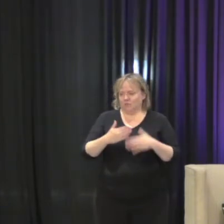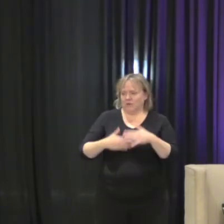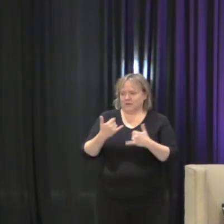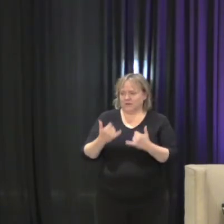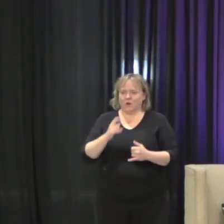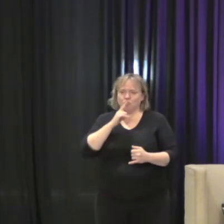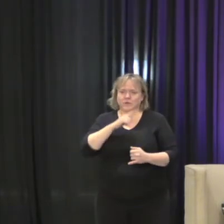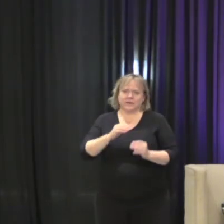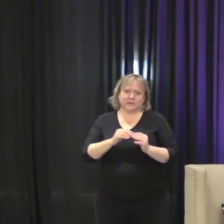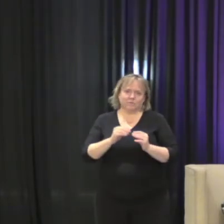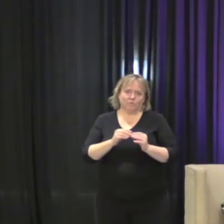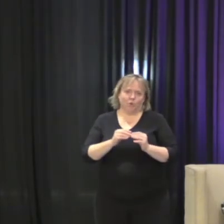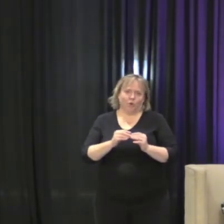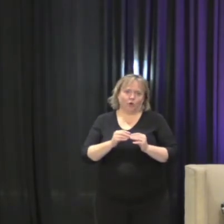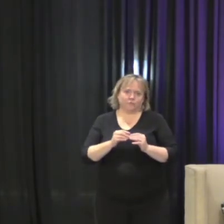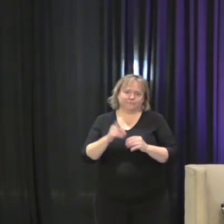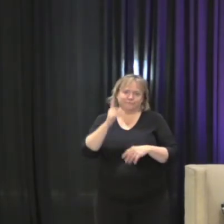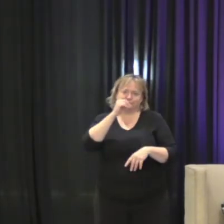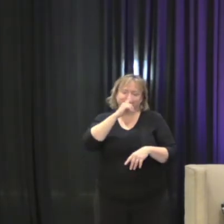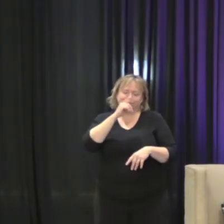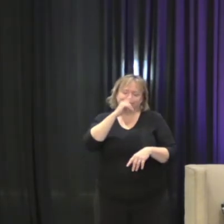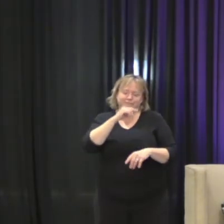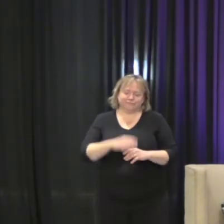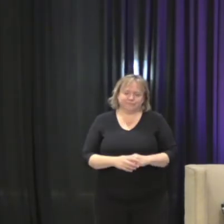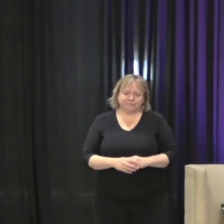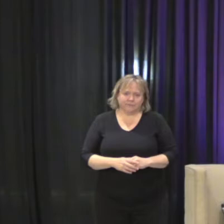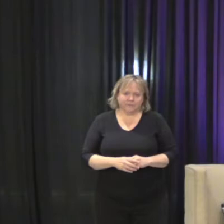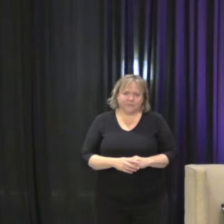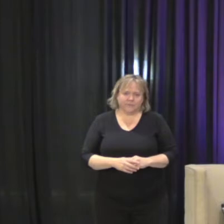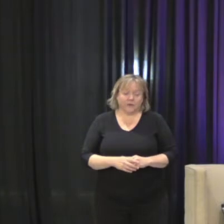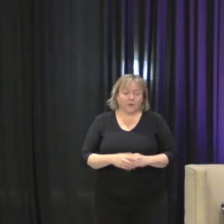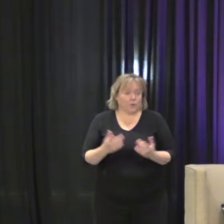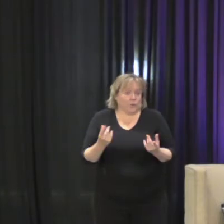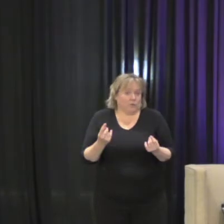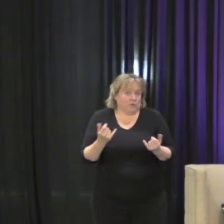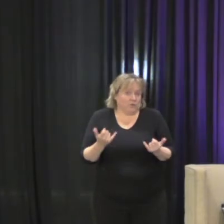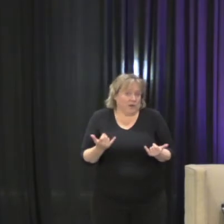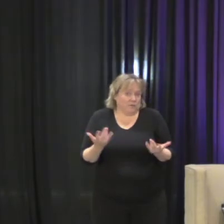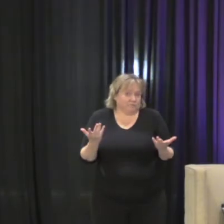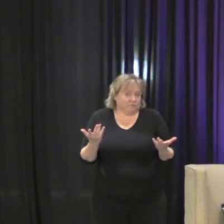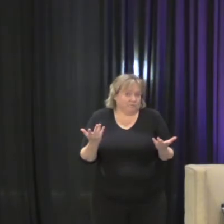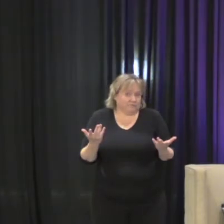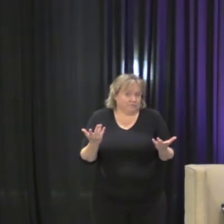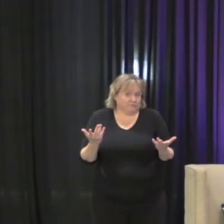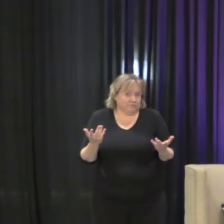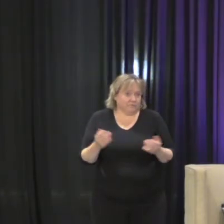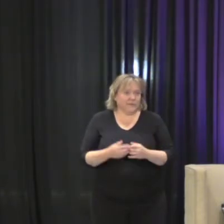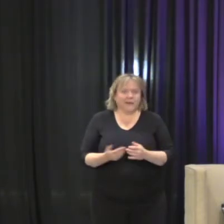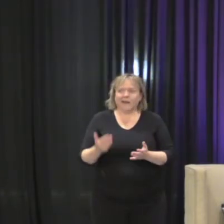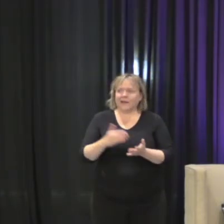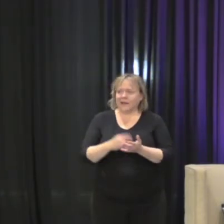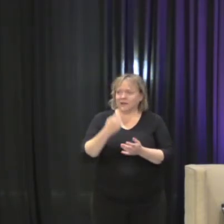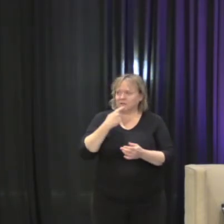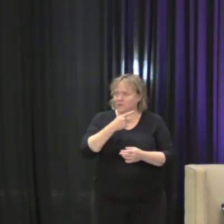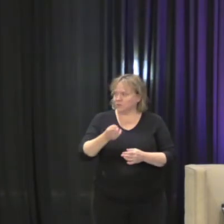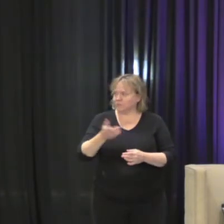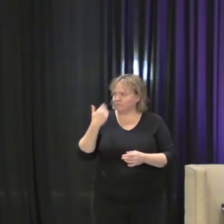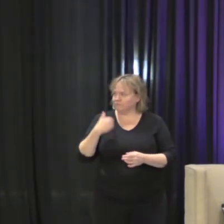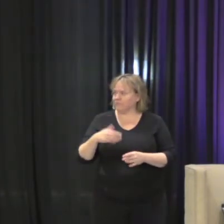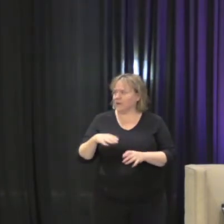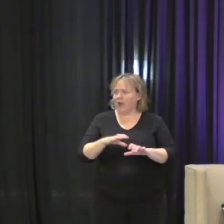veneer. So what can be done? Well, a few things. In kind of the spirit of acting locally, I believe that